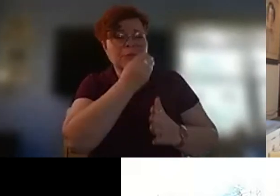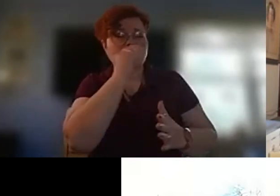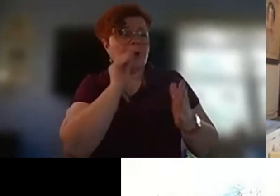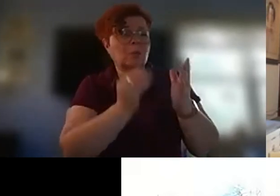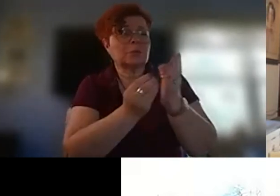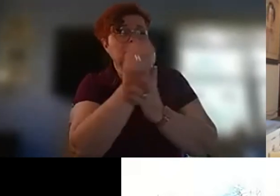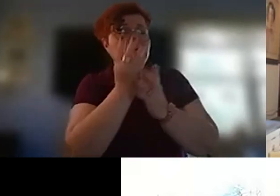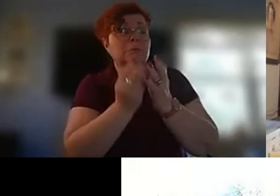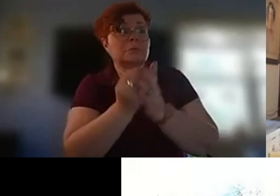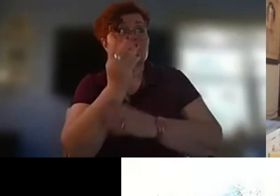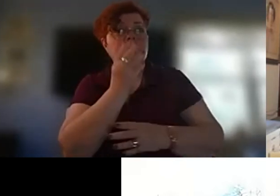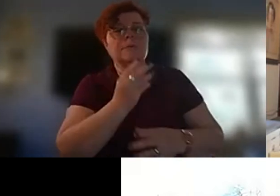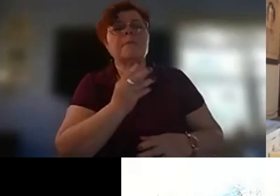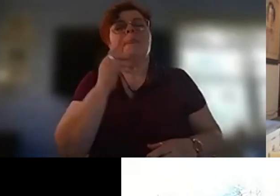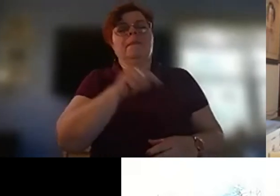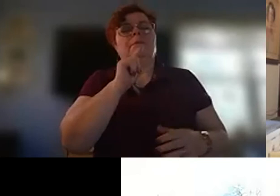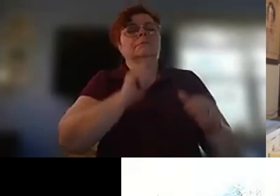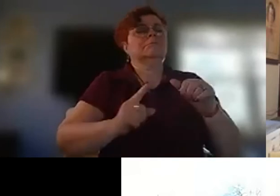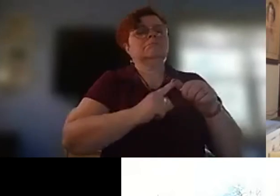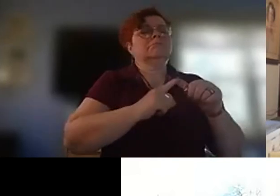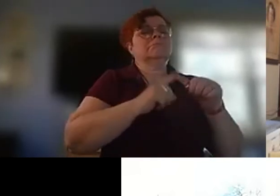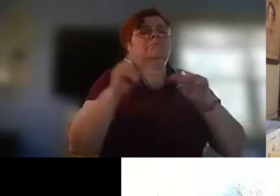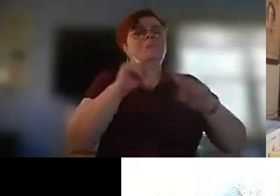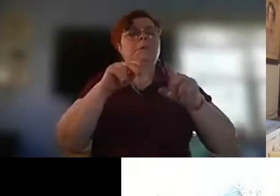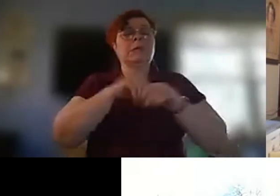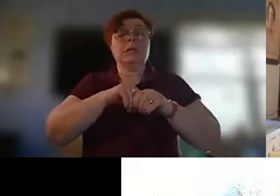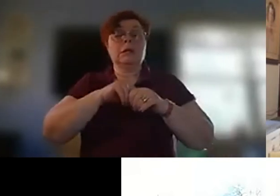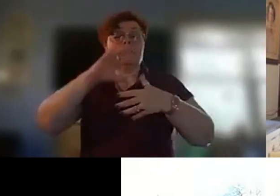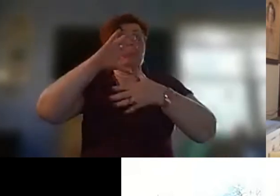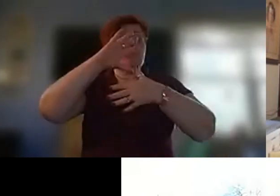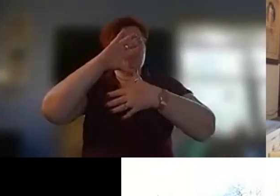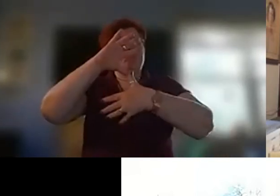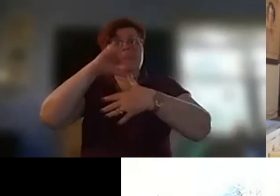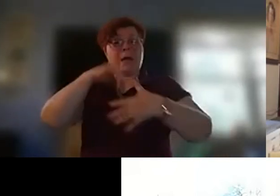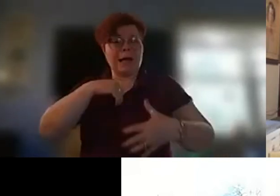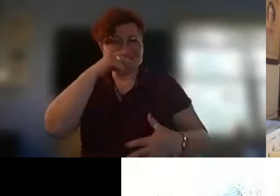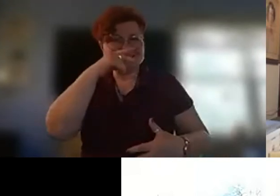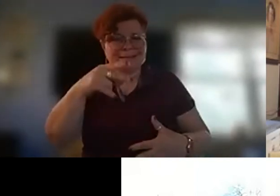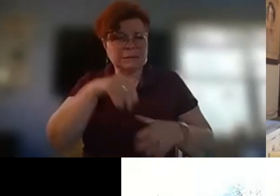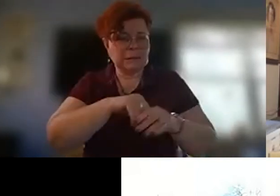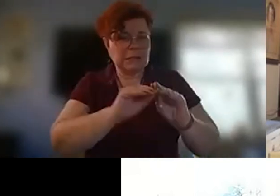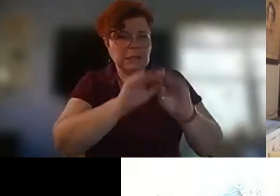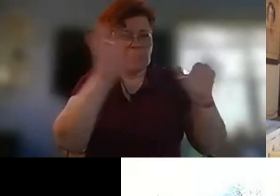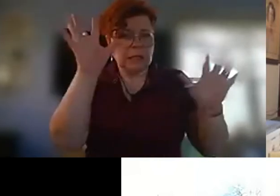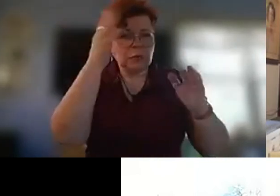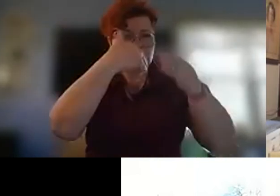these are the original peoples of the americas i see them in the clear sky and vast